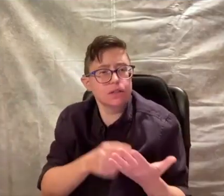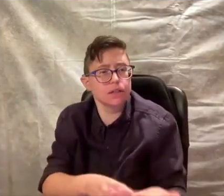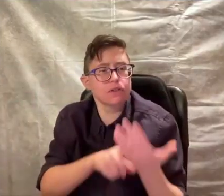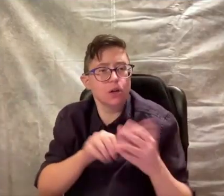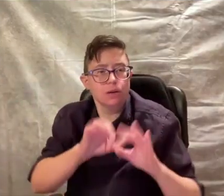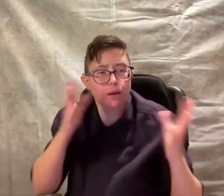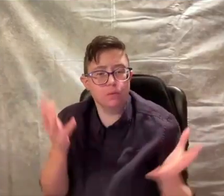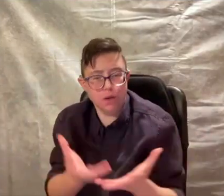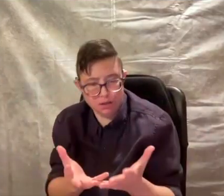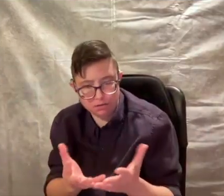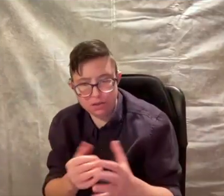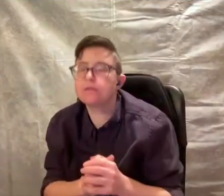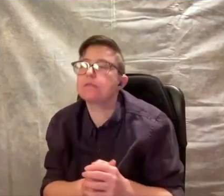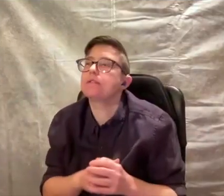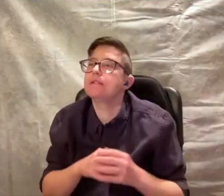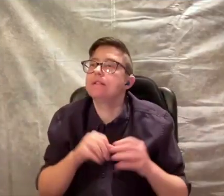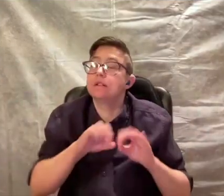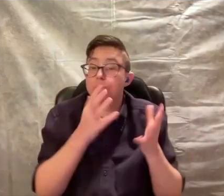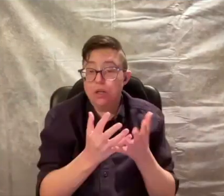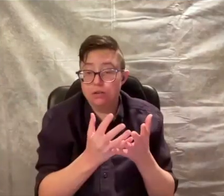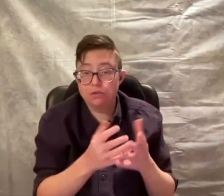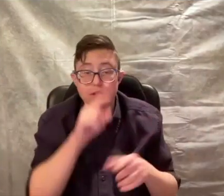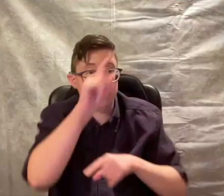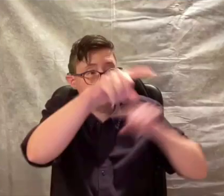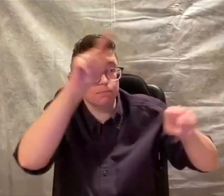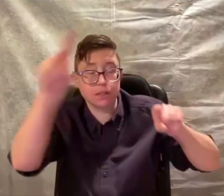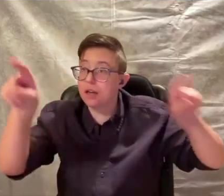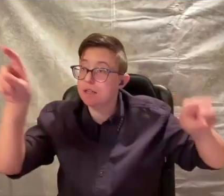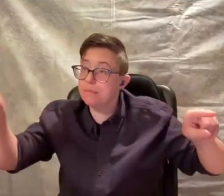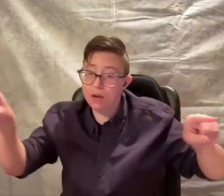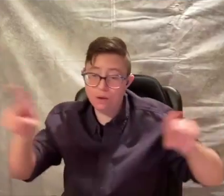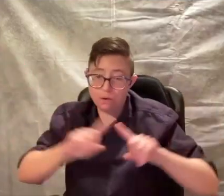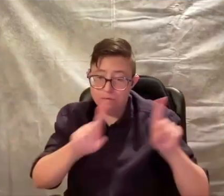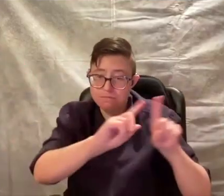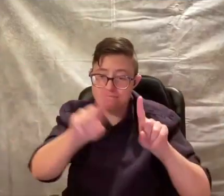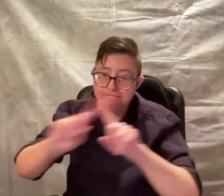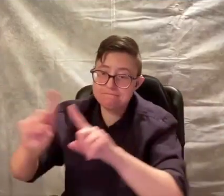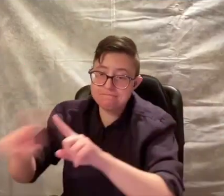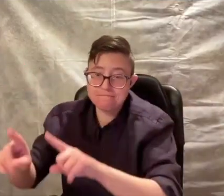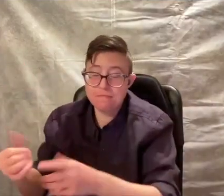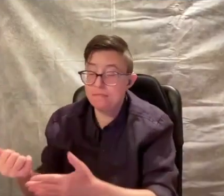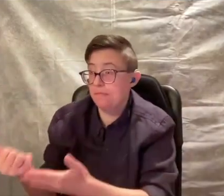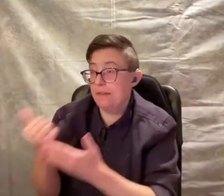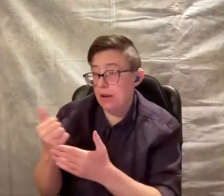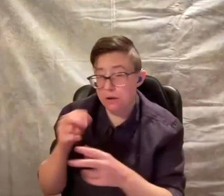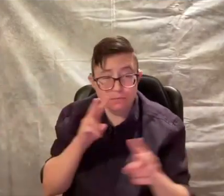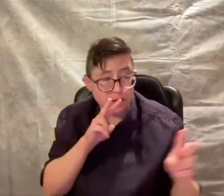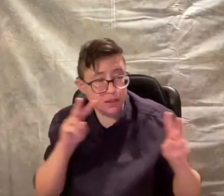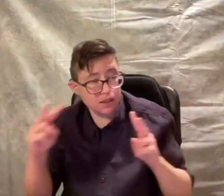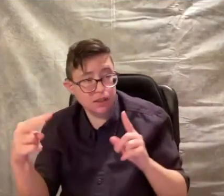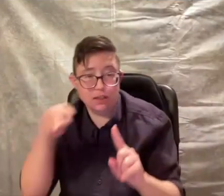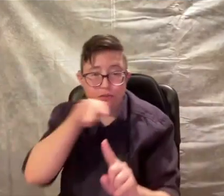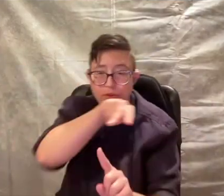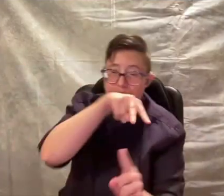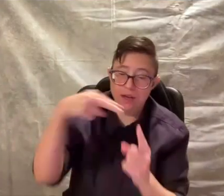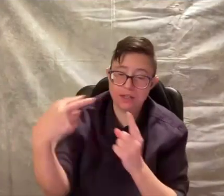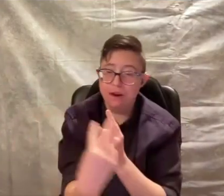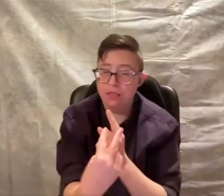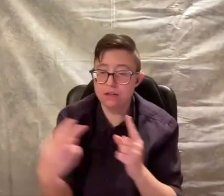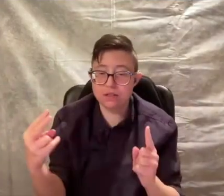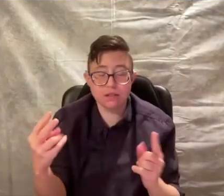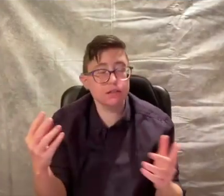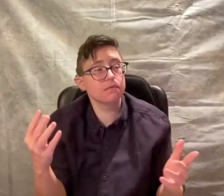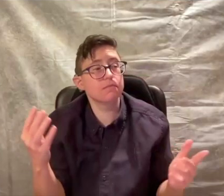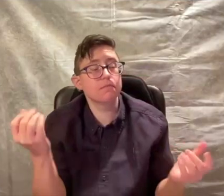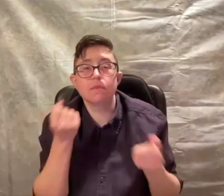poems have shown me the world and worlds besides my own. They've helped me see through the eyes